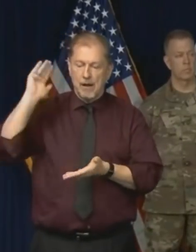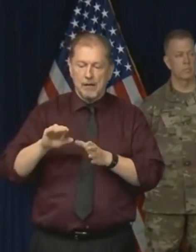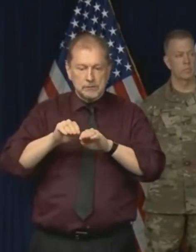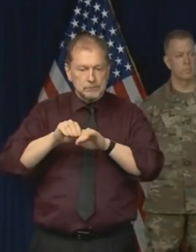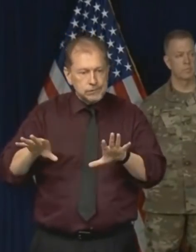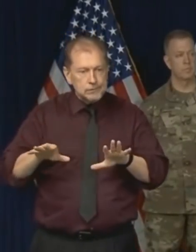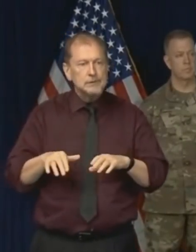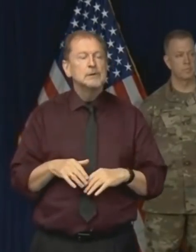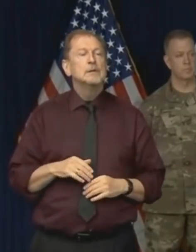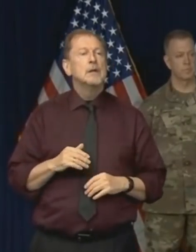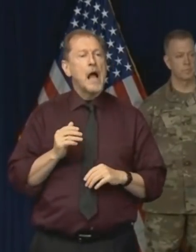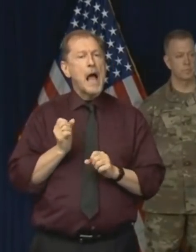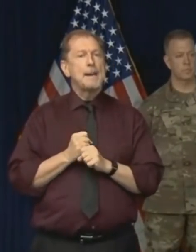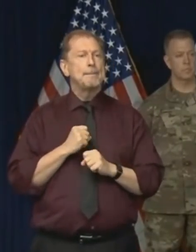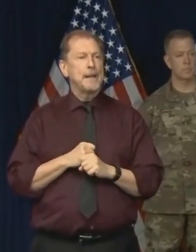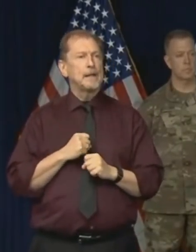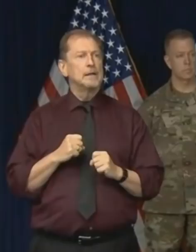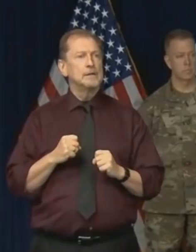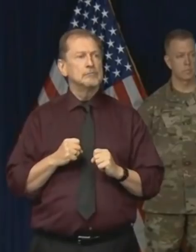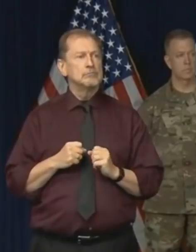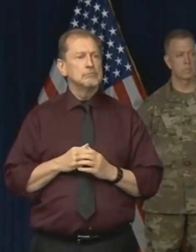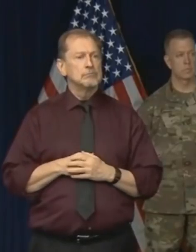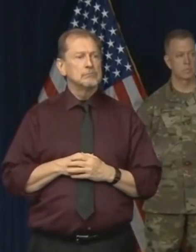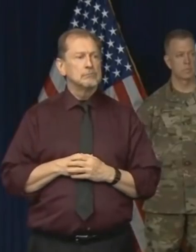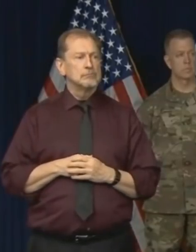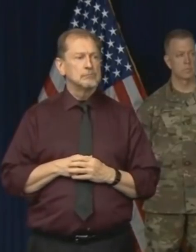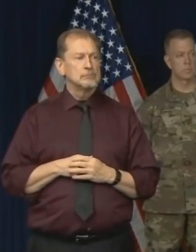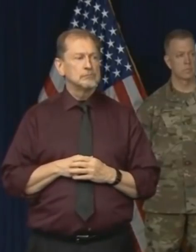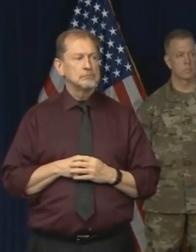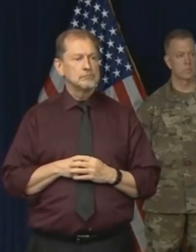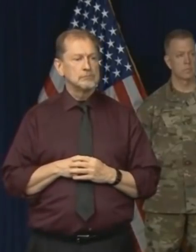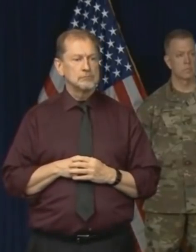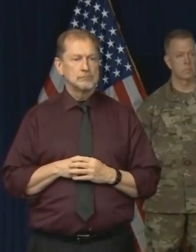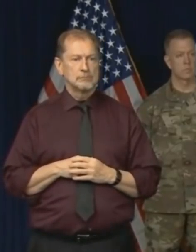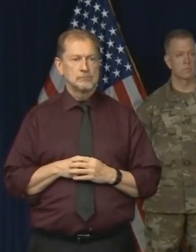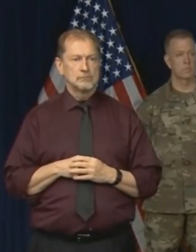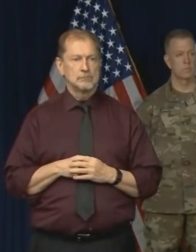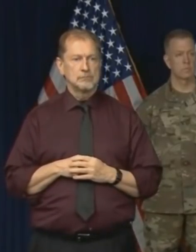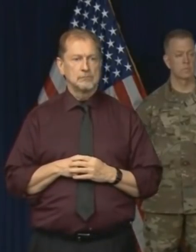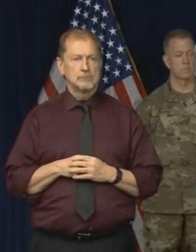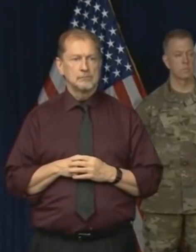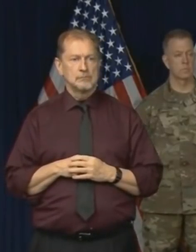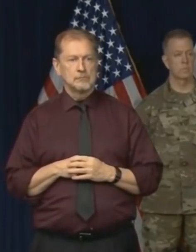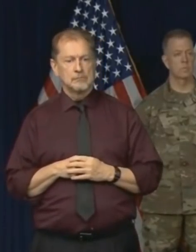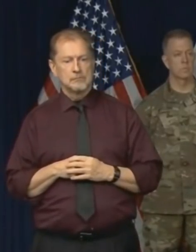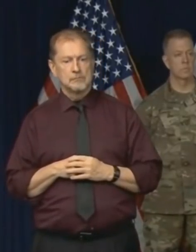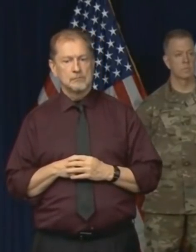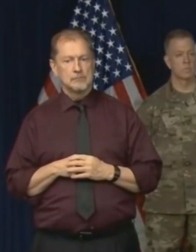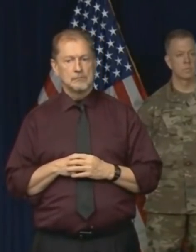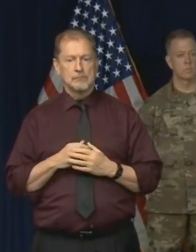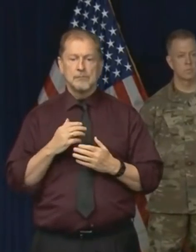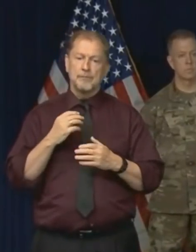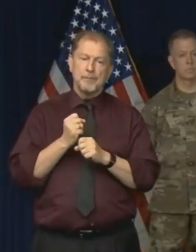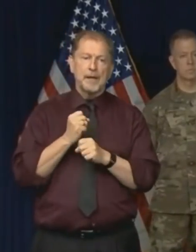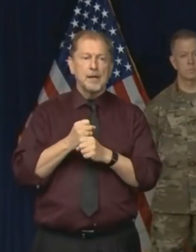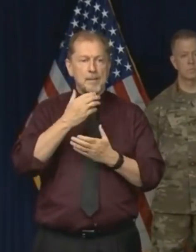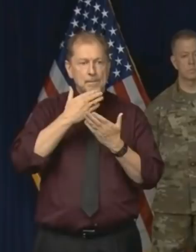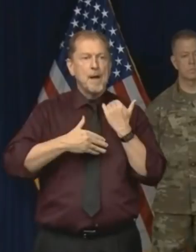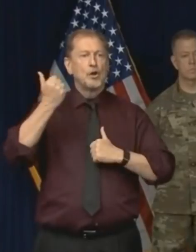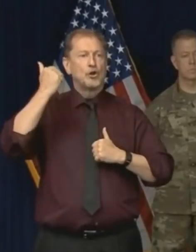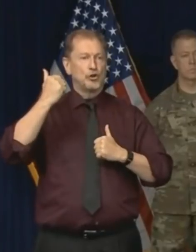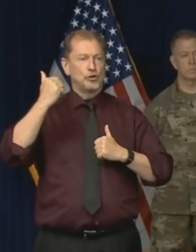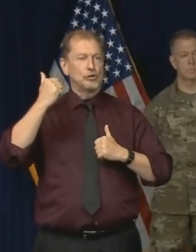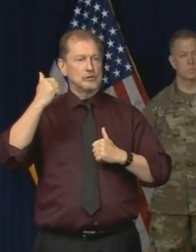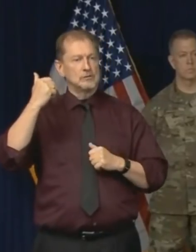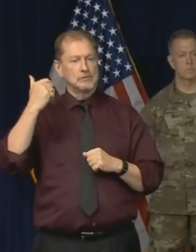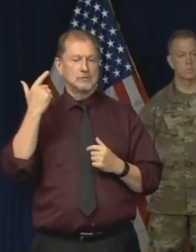make it more likely that we can have slightly, you know, different conditions for stay at home, better conditions, you know, is a